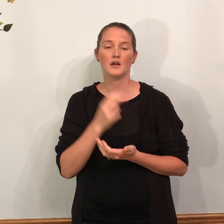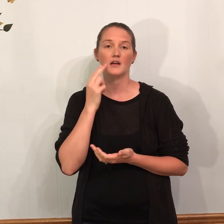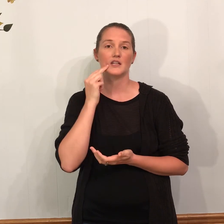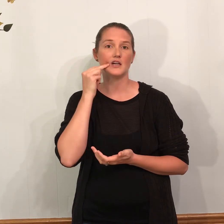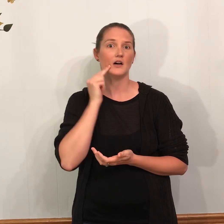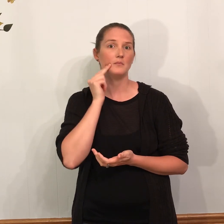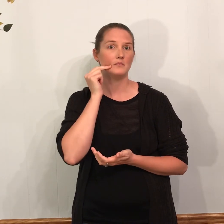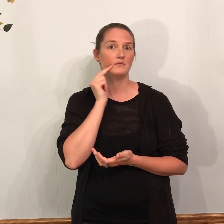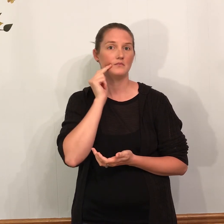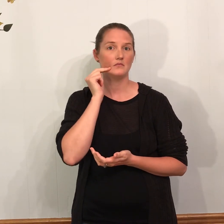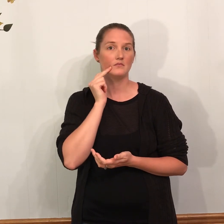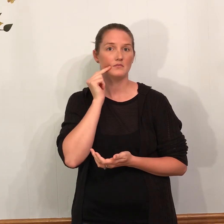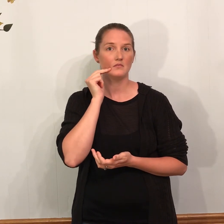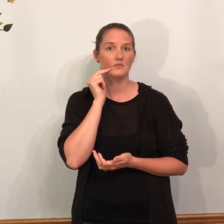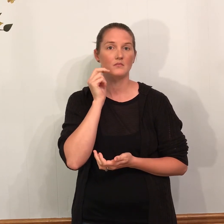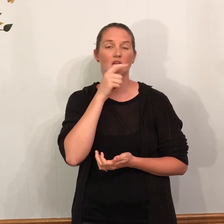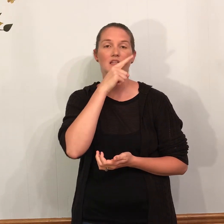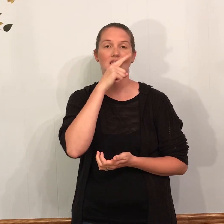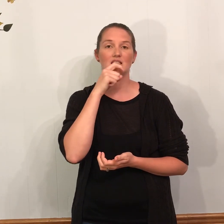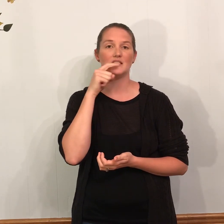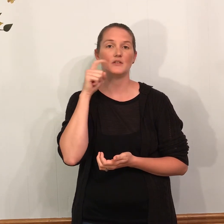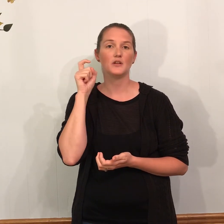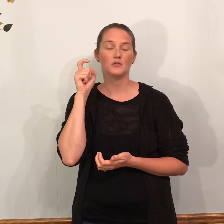Gum. Cereal.